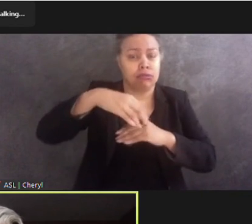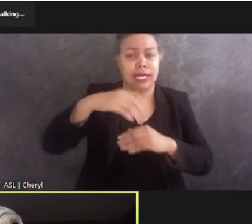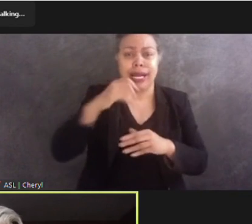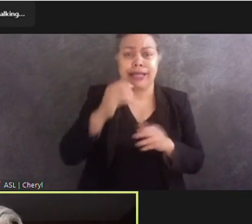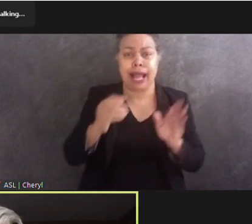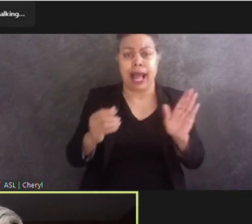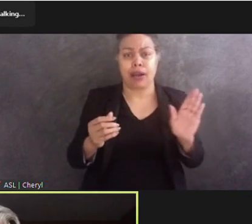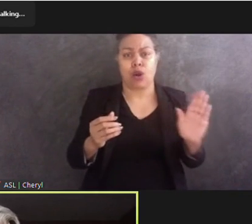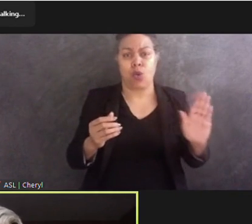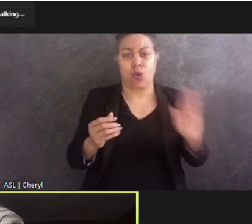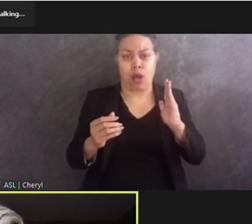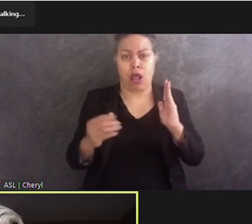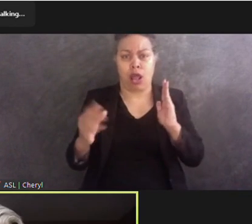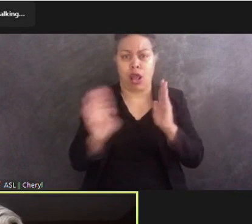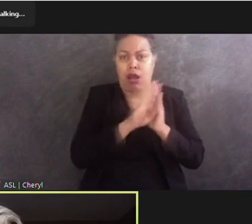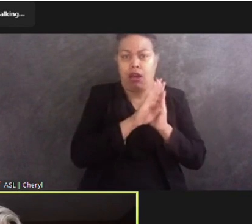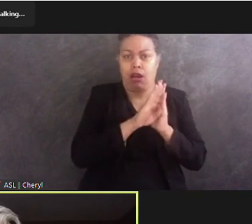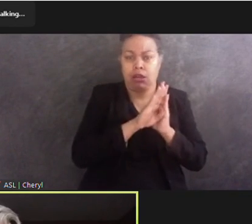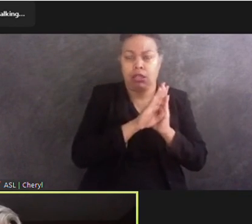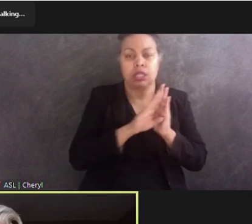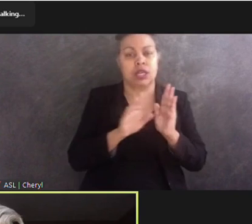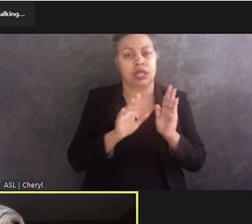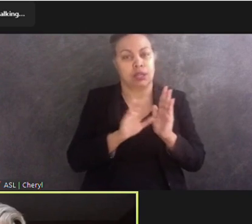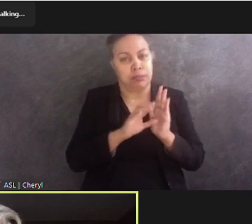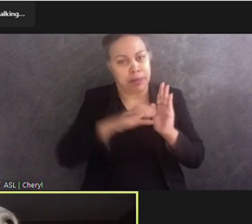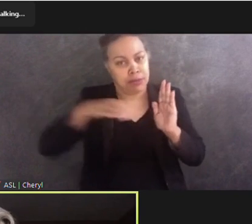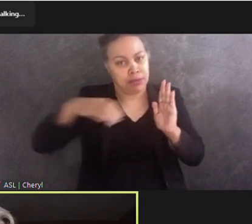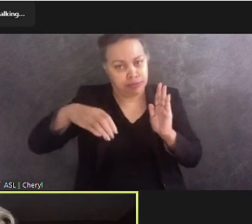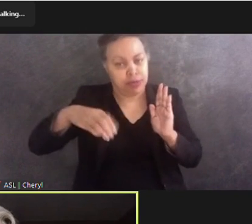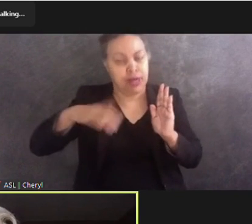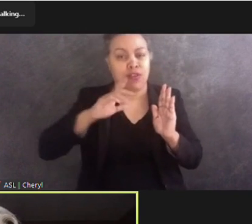when you actually go to the memorial and the type of interaction it invites.